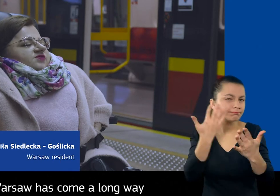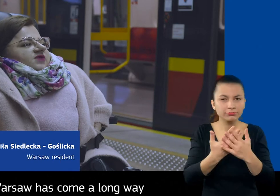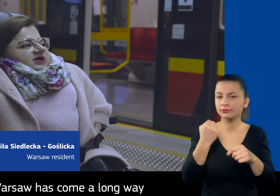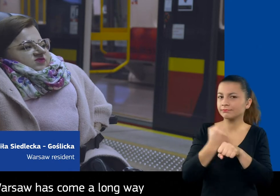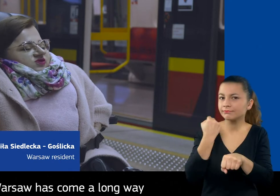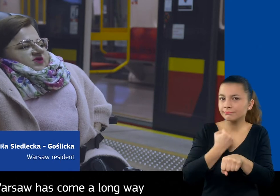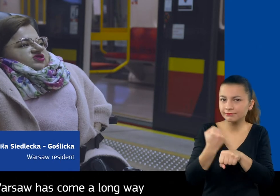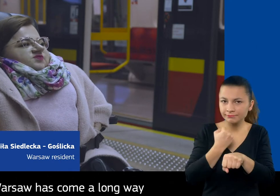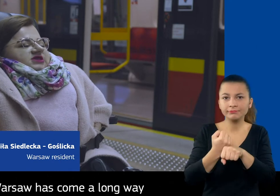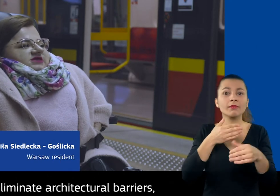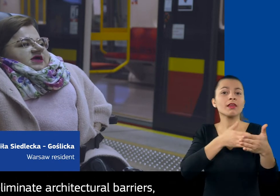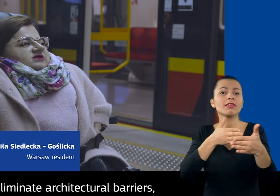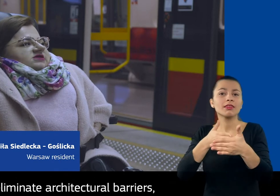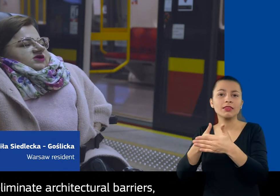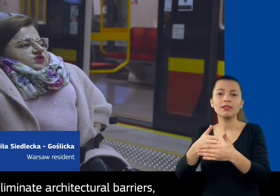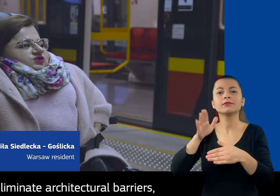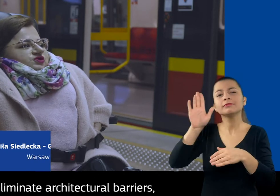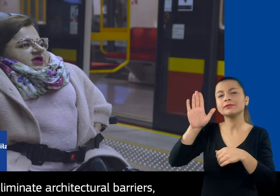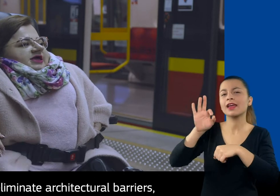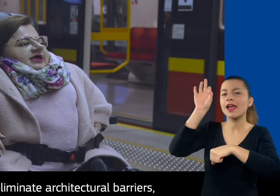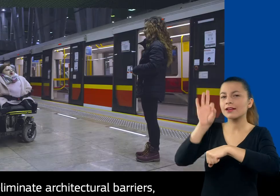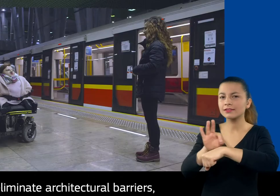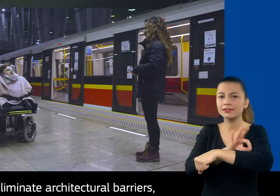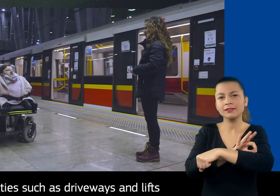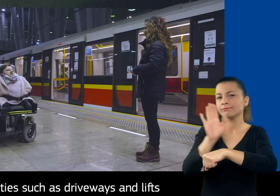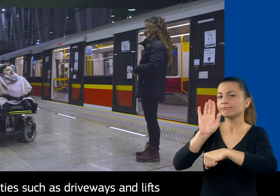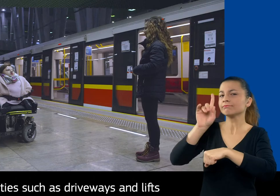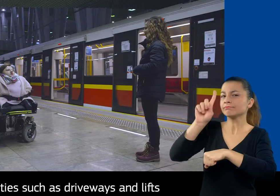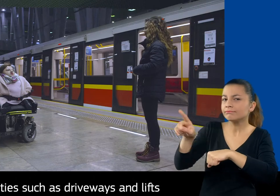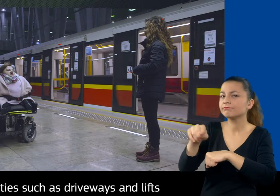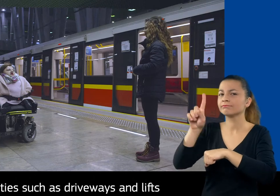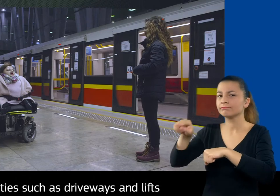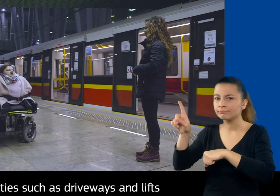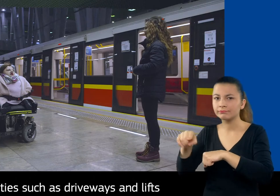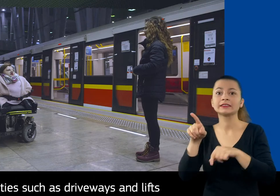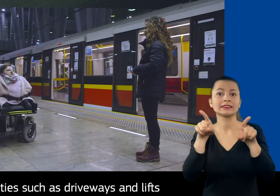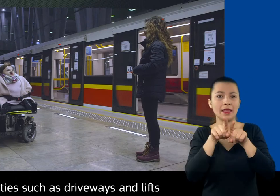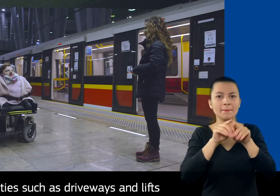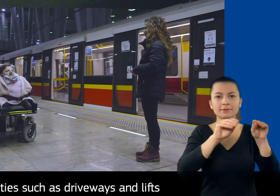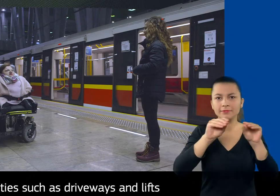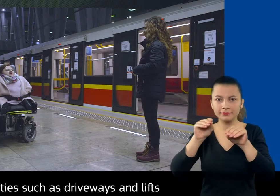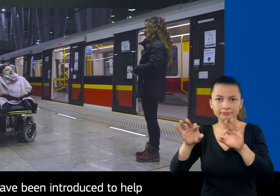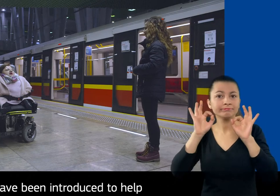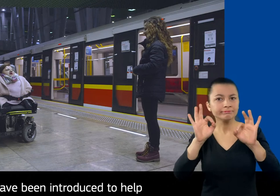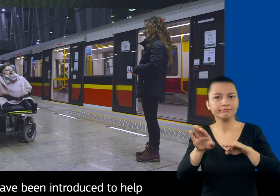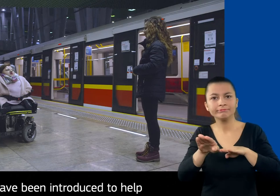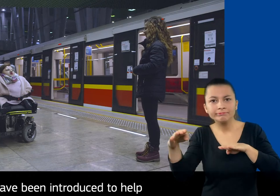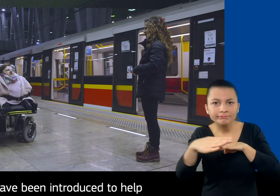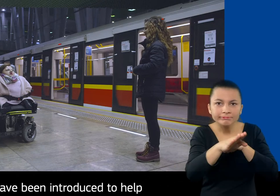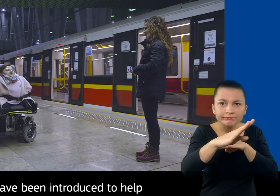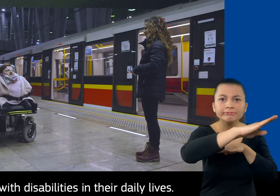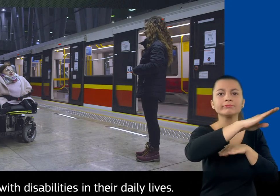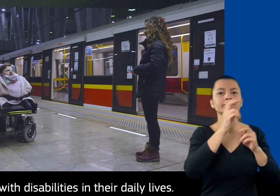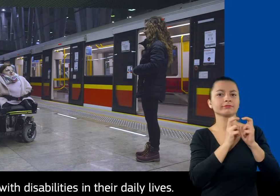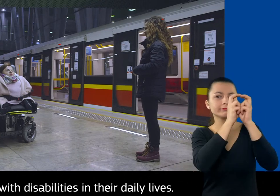Warsaw has come a long way to eliminate architectural barriers. Facilities such as driveways and lifts have been introduced